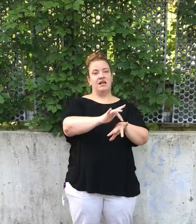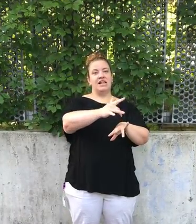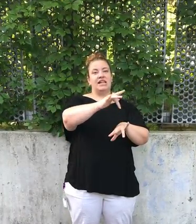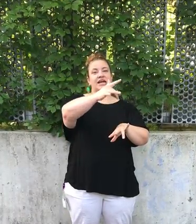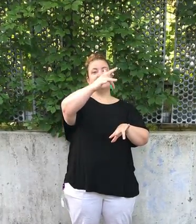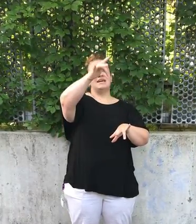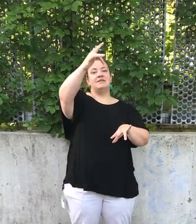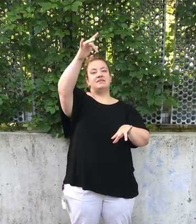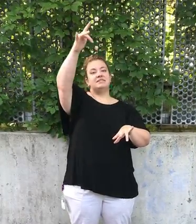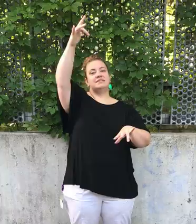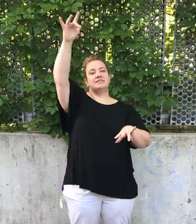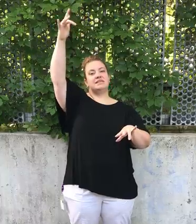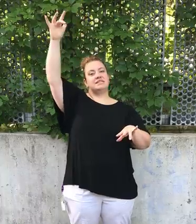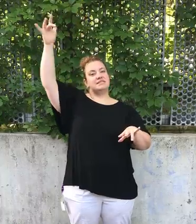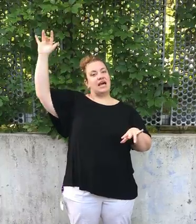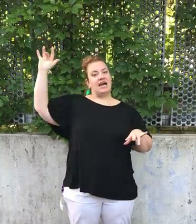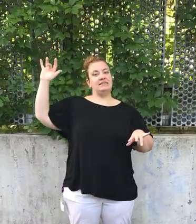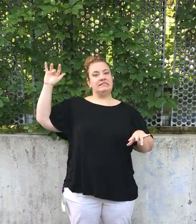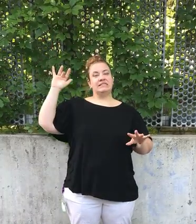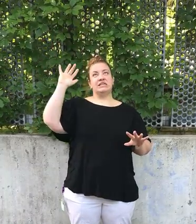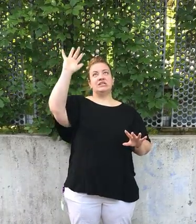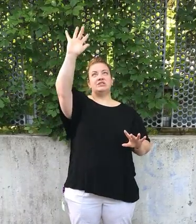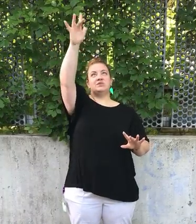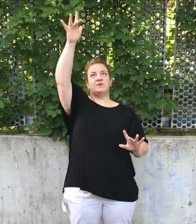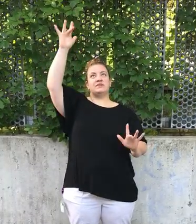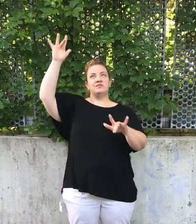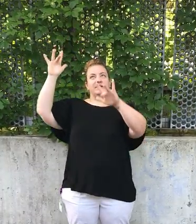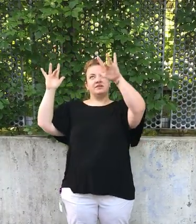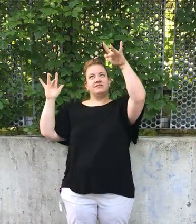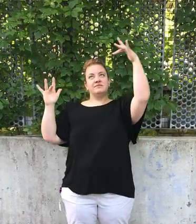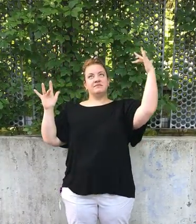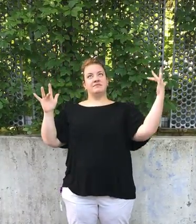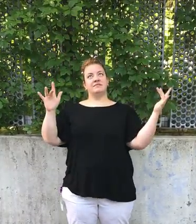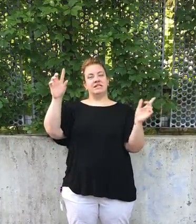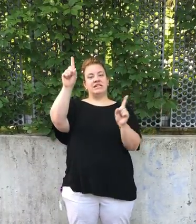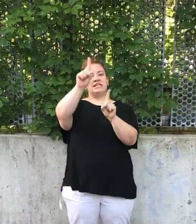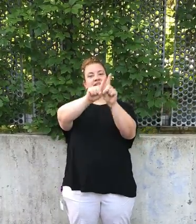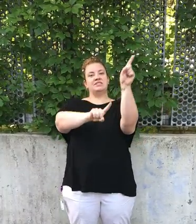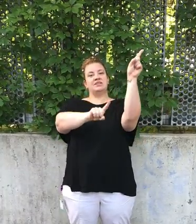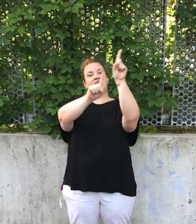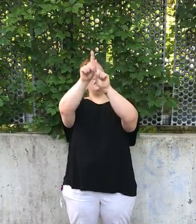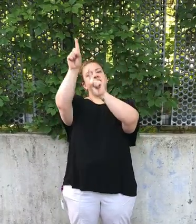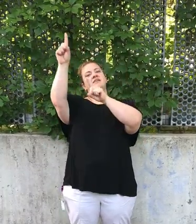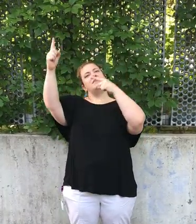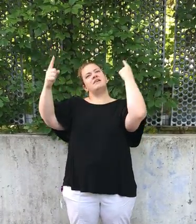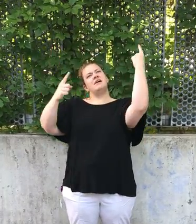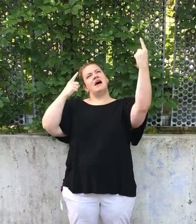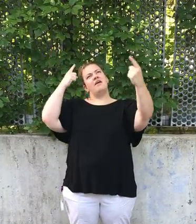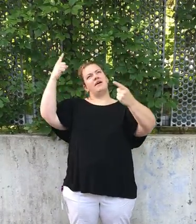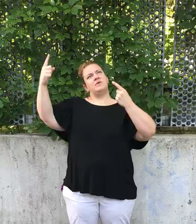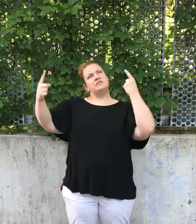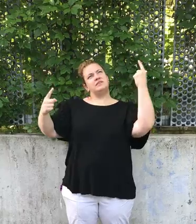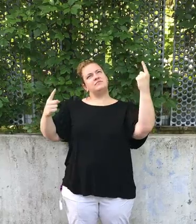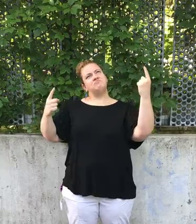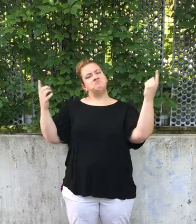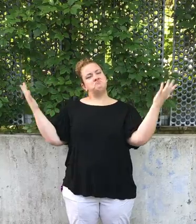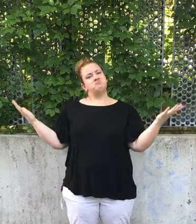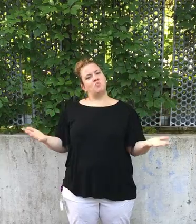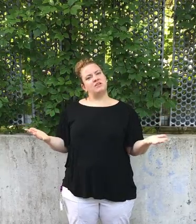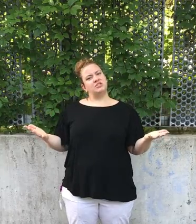like a diamond in the sky. Twinkle twinkle little star. Now I wonder what